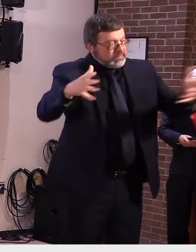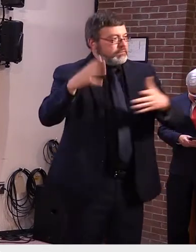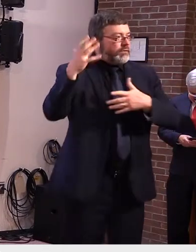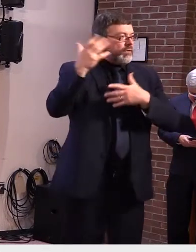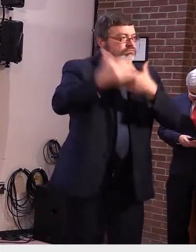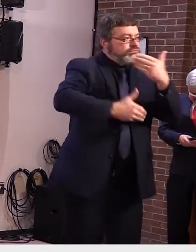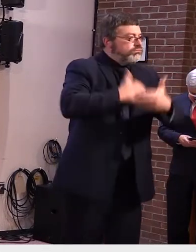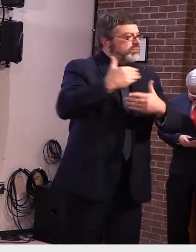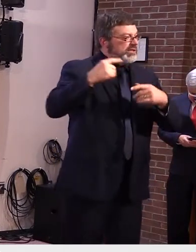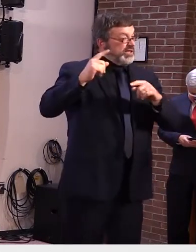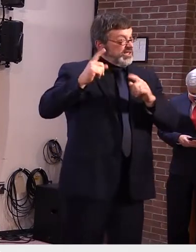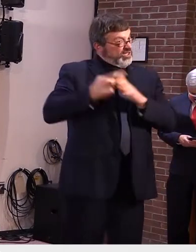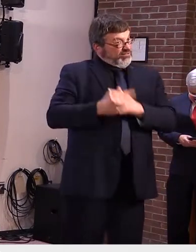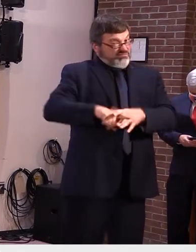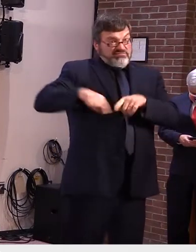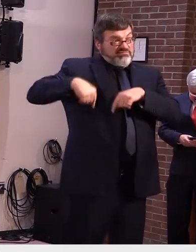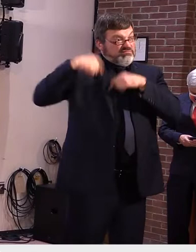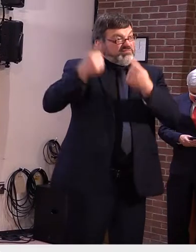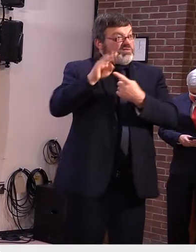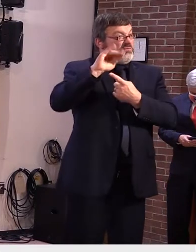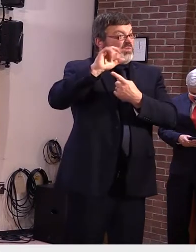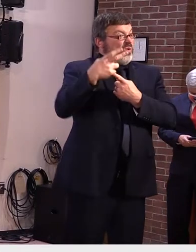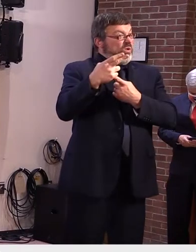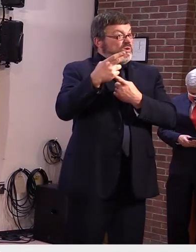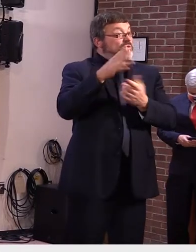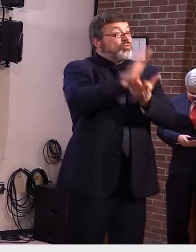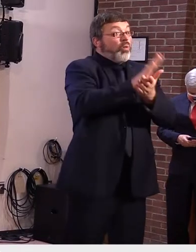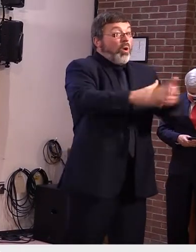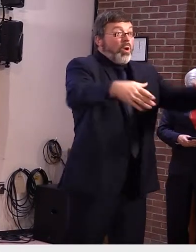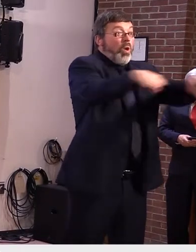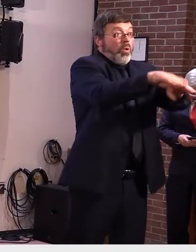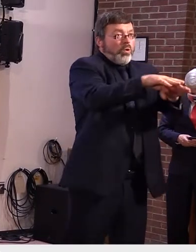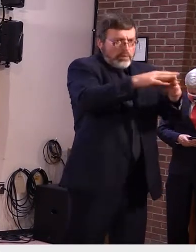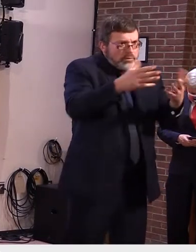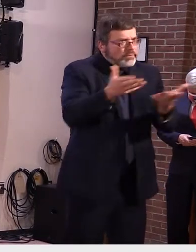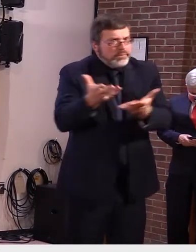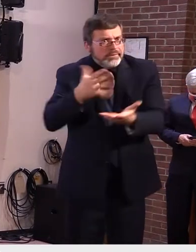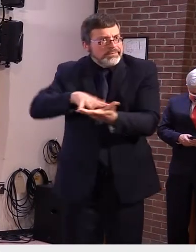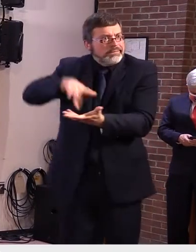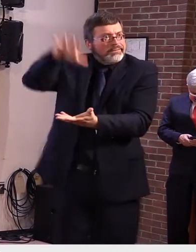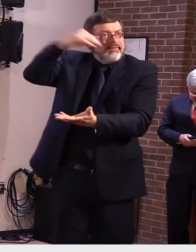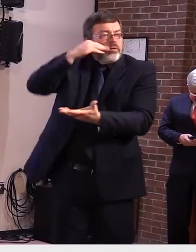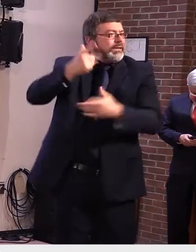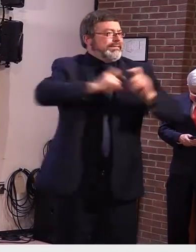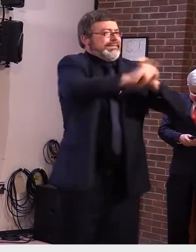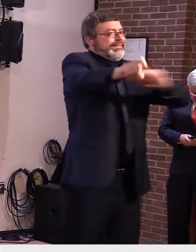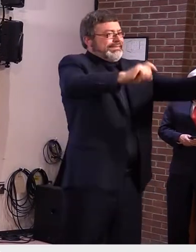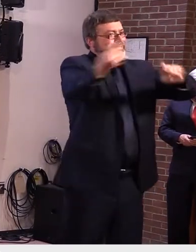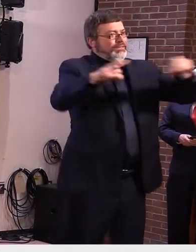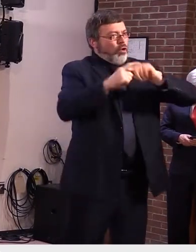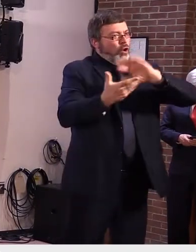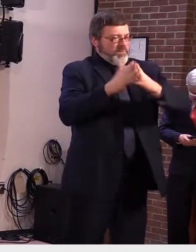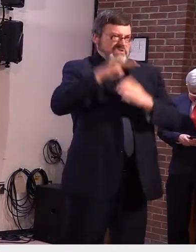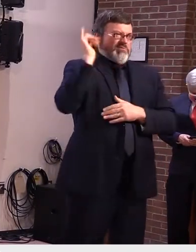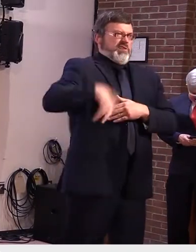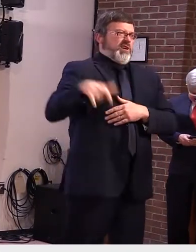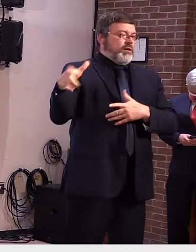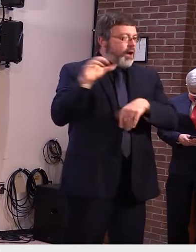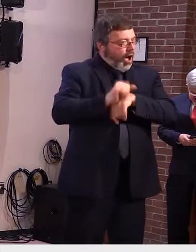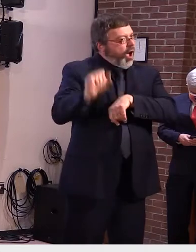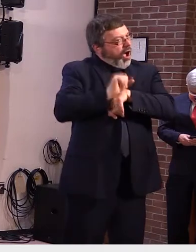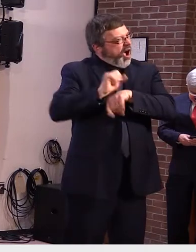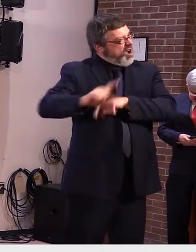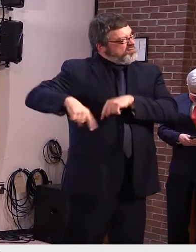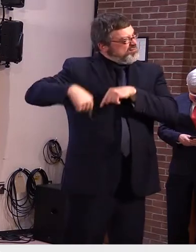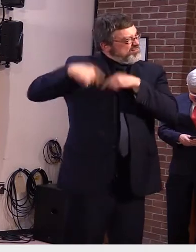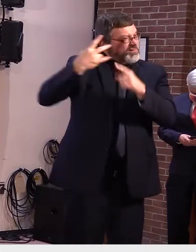Late last week, the USDA announced it is extending waivers for the school meals program that were due to expire in December.